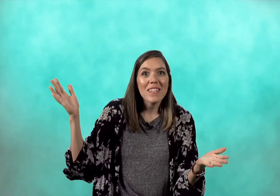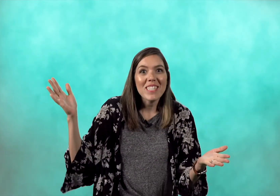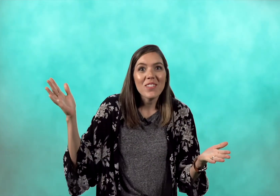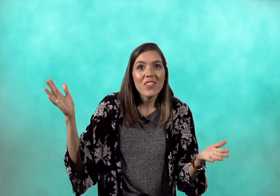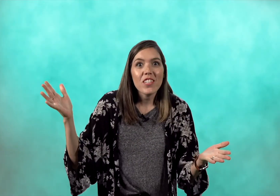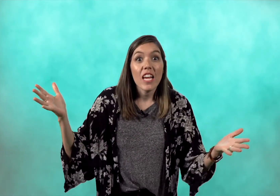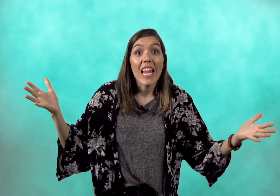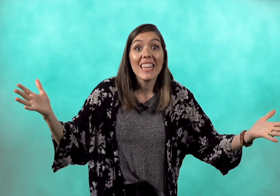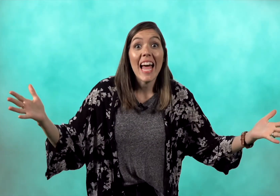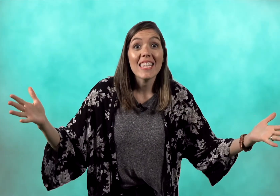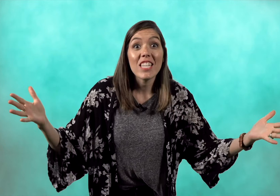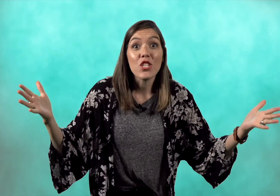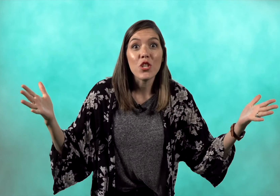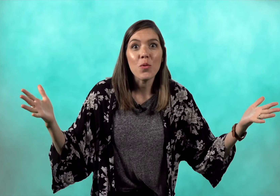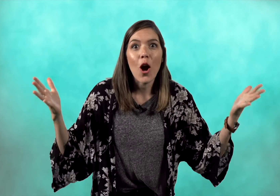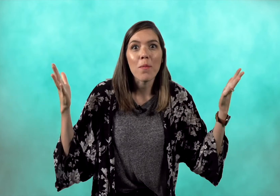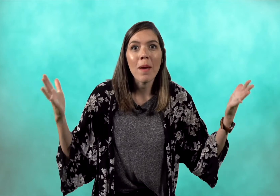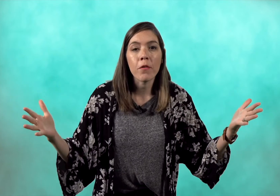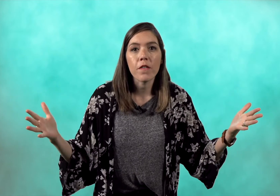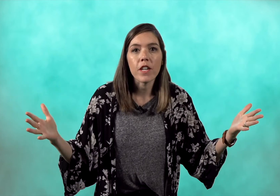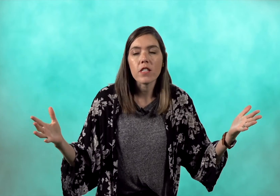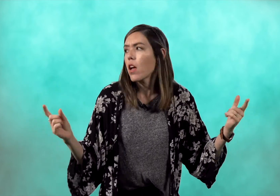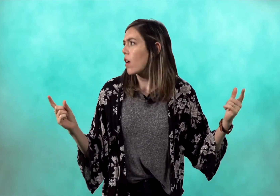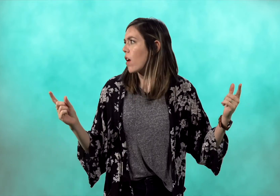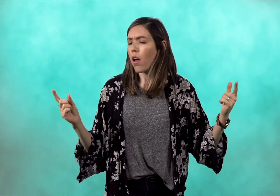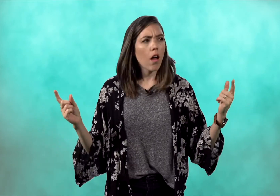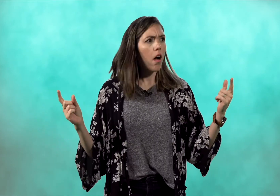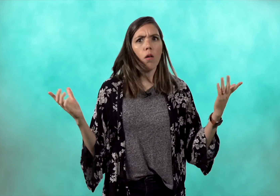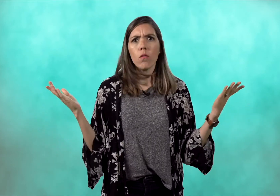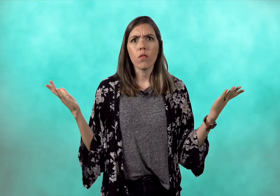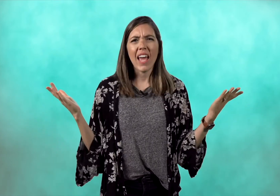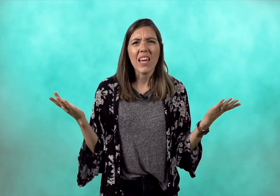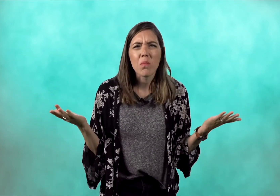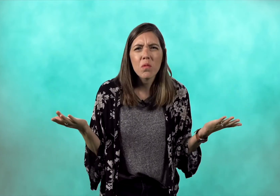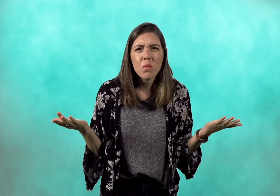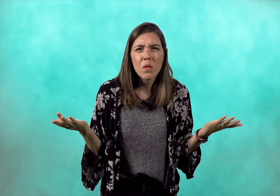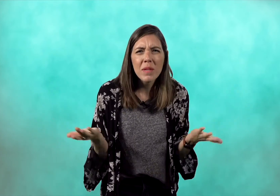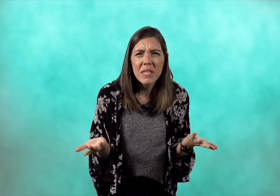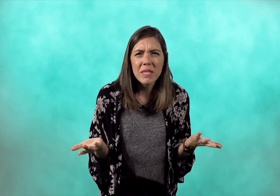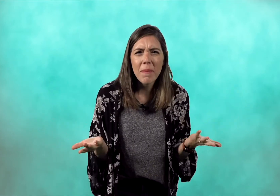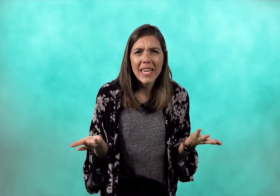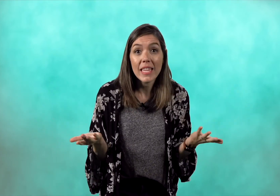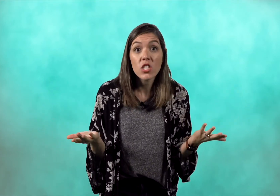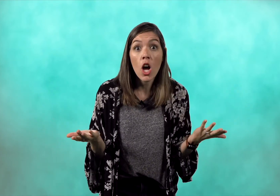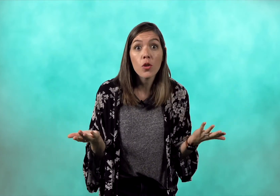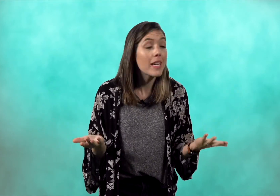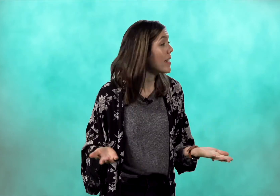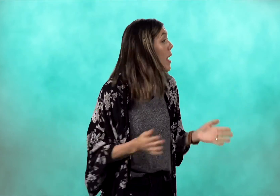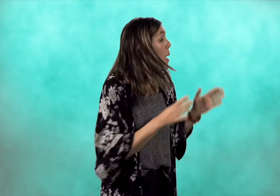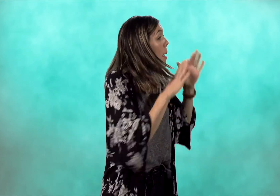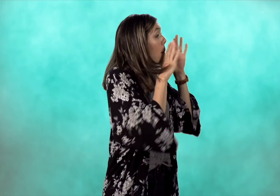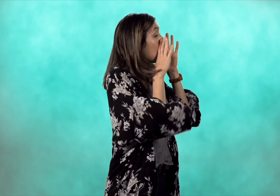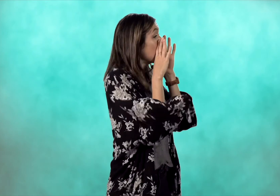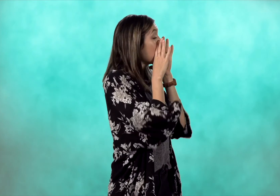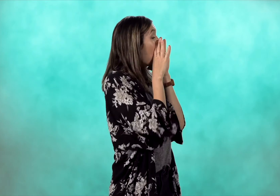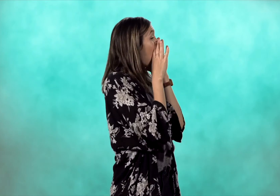schoolers let's do our memory verse oh hey we're missing miss megan let's call her in miss megan